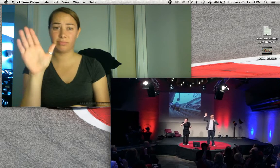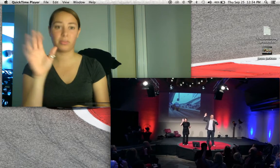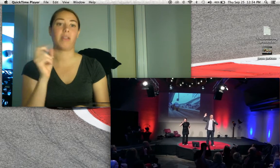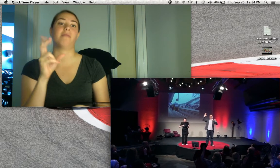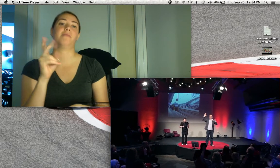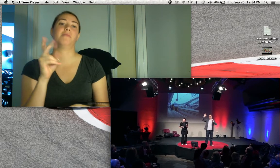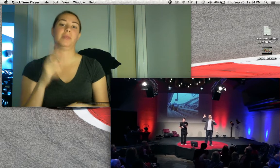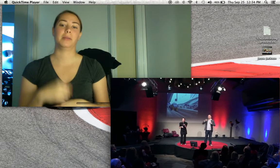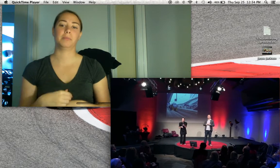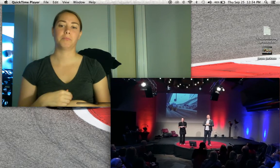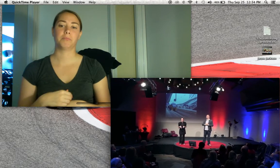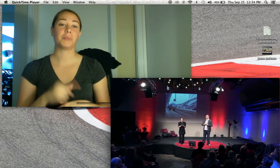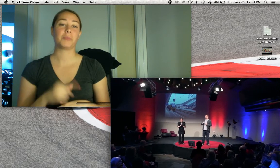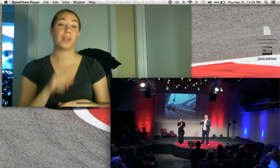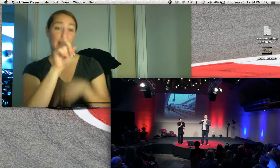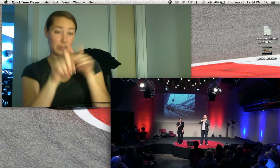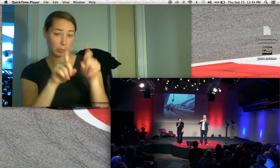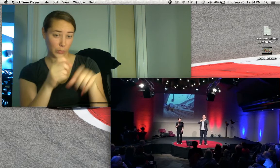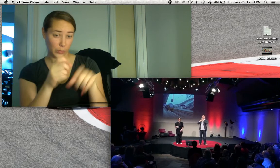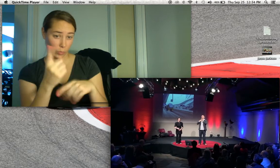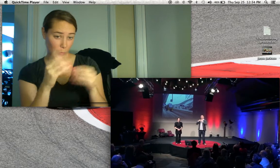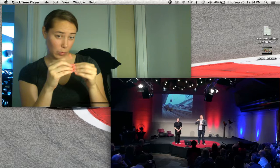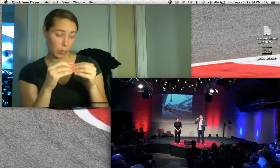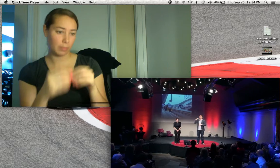Yeah, me too. Yeah.